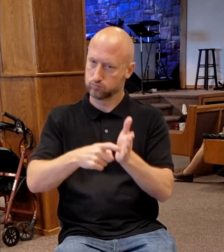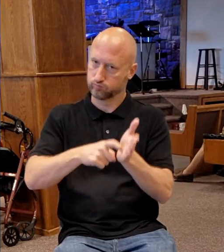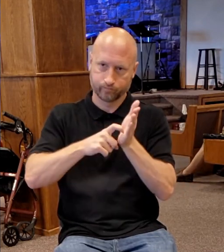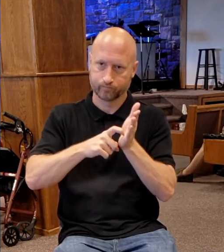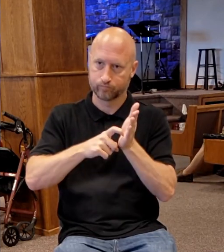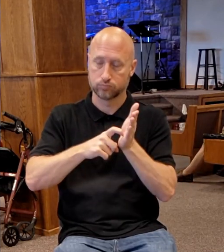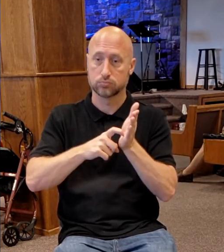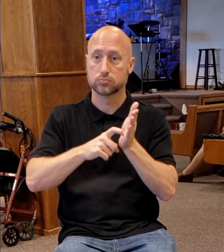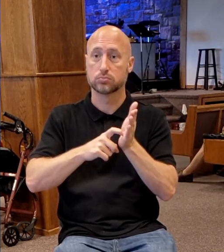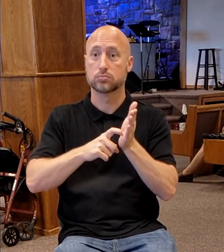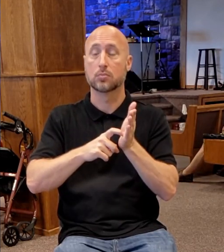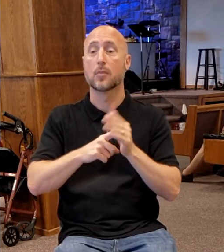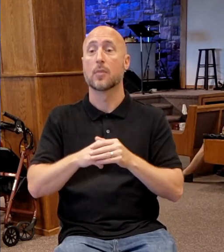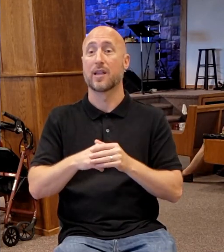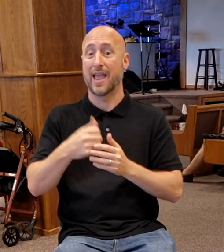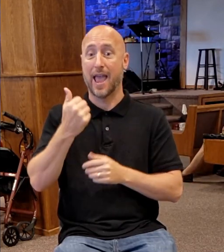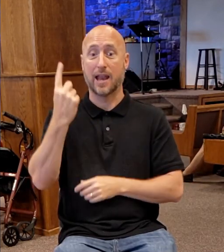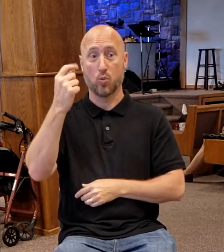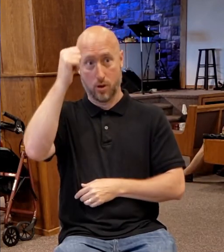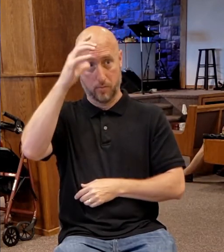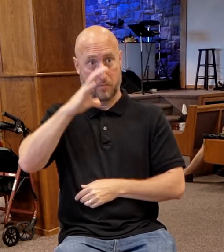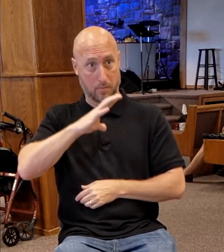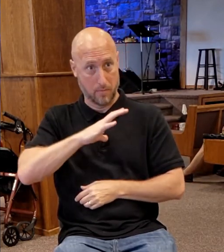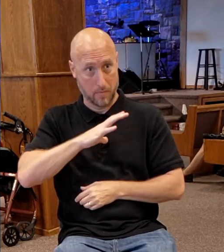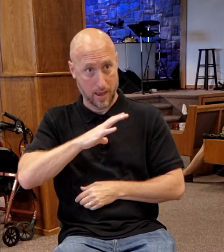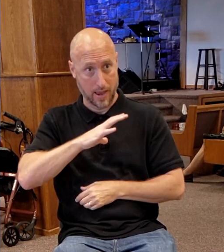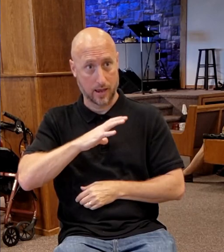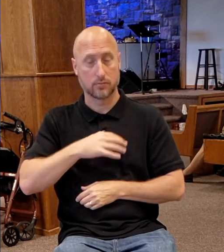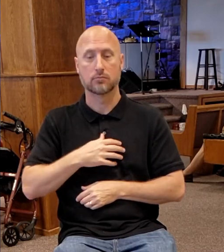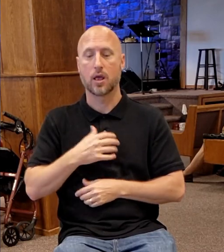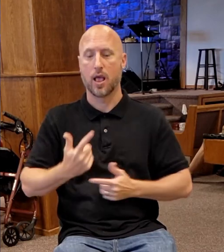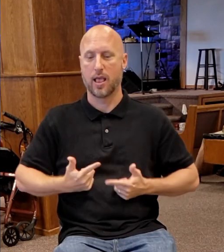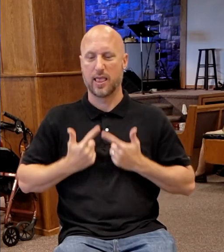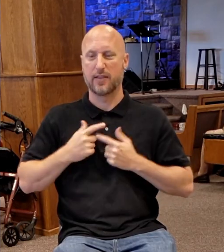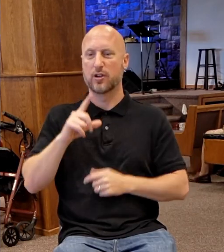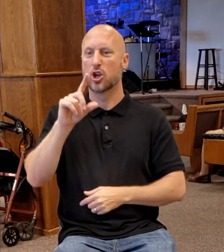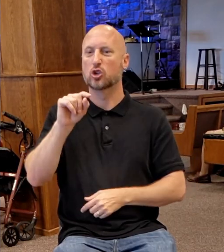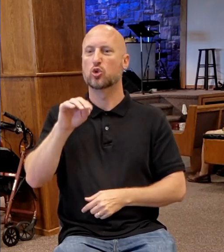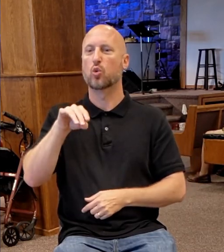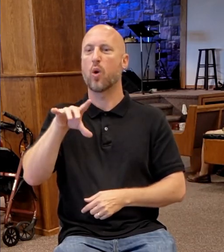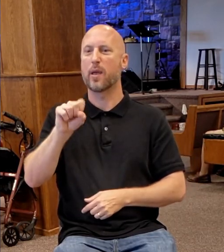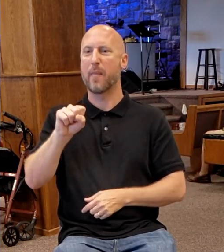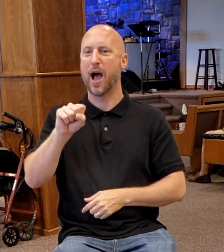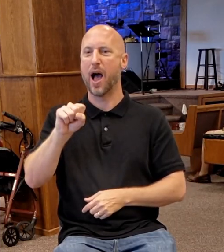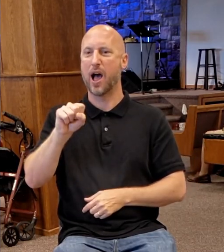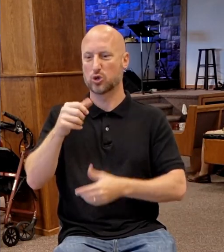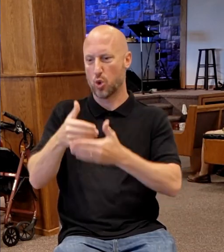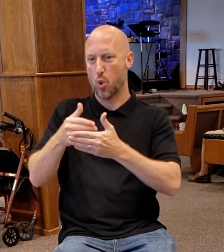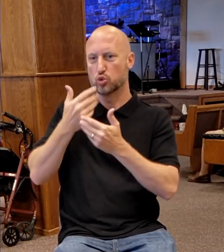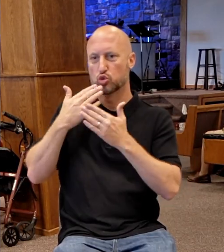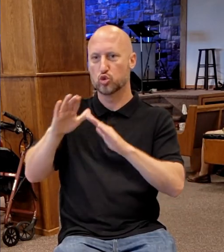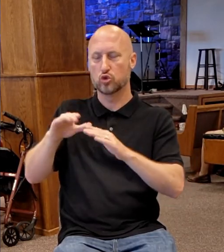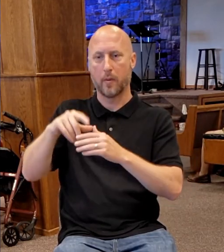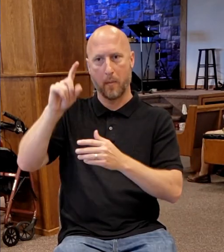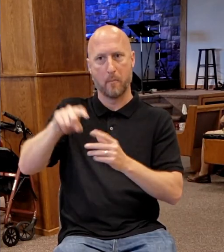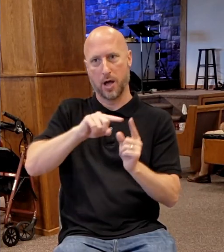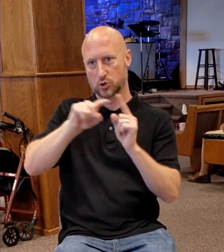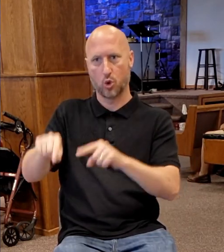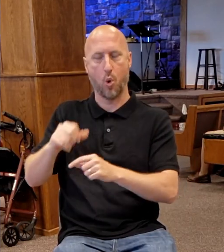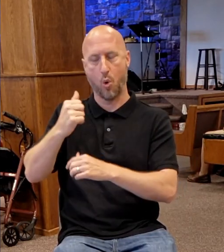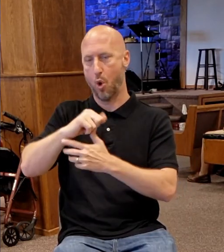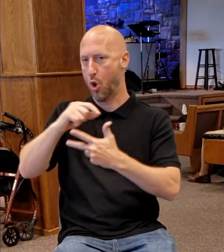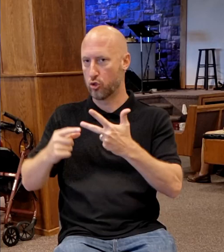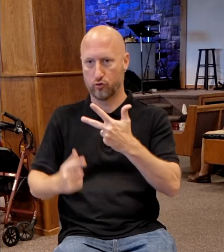20-mile radius of Jerusalem had to be there for all three. The Jews were spread throughout the Mediterranean world.